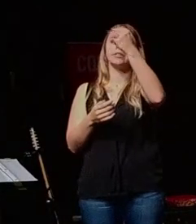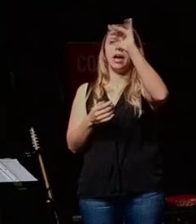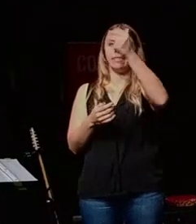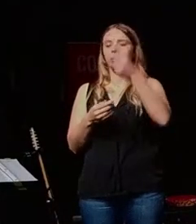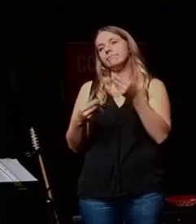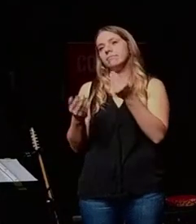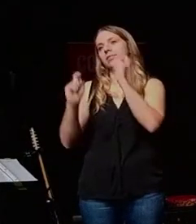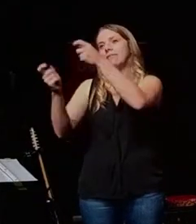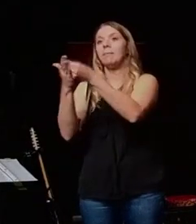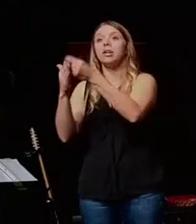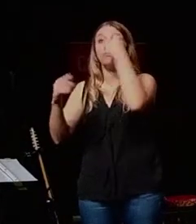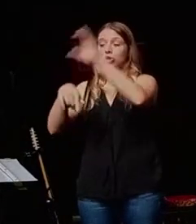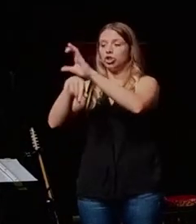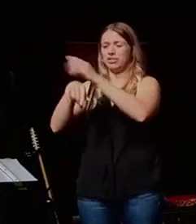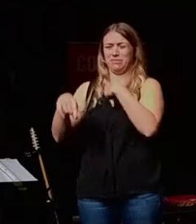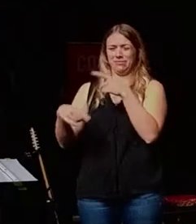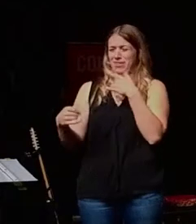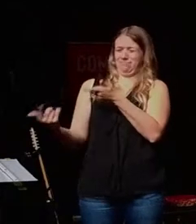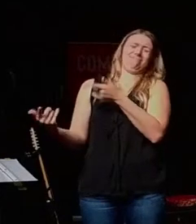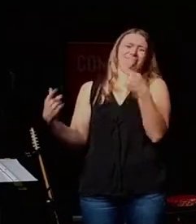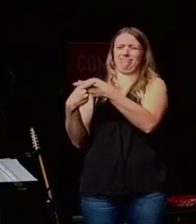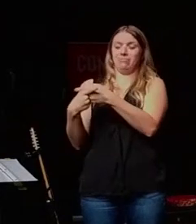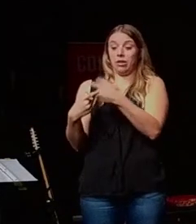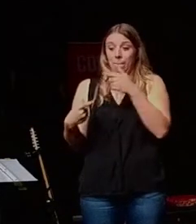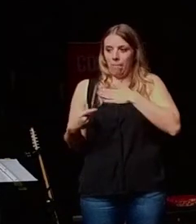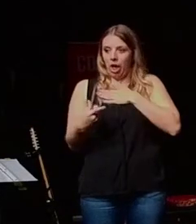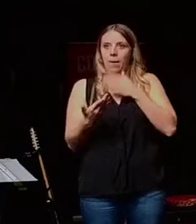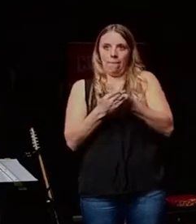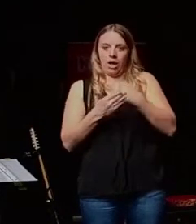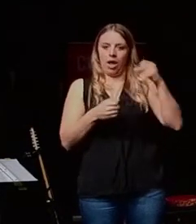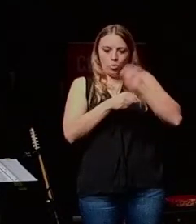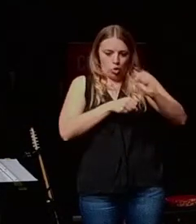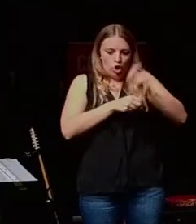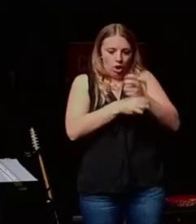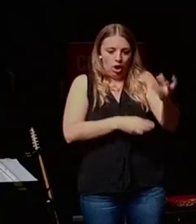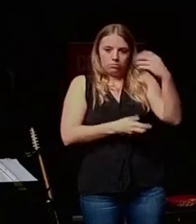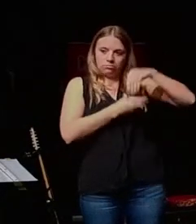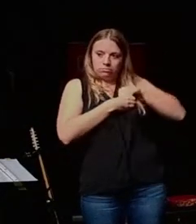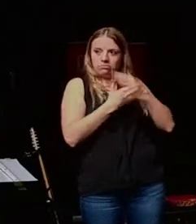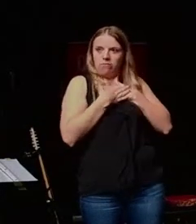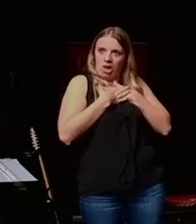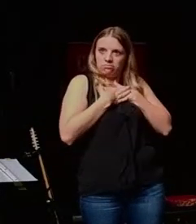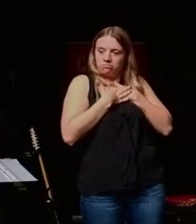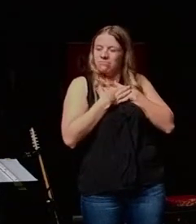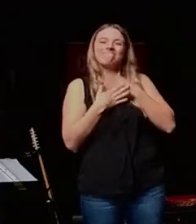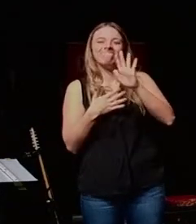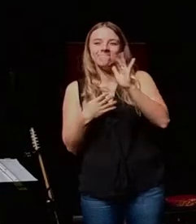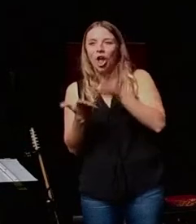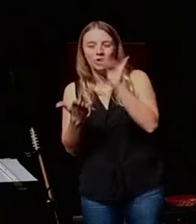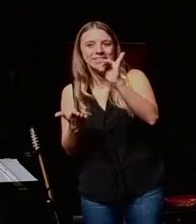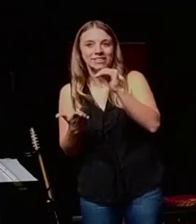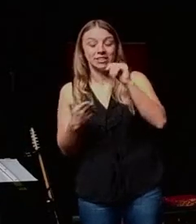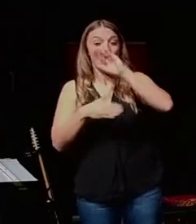I'm like, this is all my money. I was really hard for it. It's all mine. And I was told that, first of all, it's not all mine. And second,